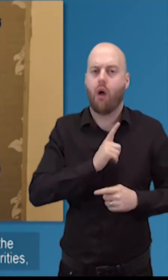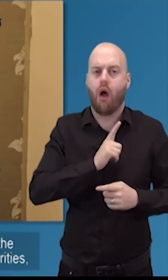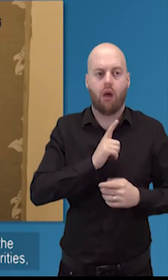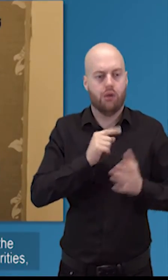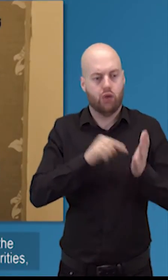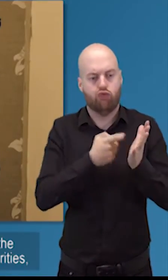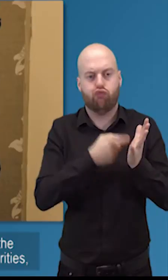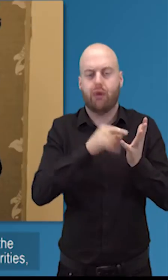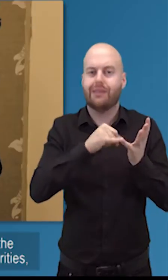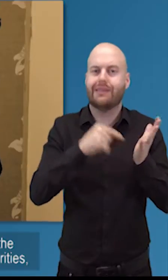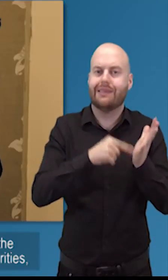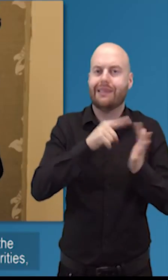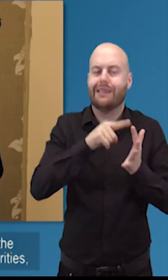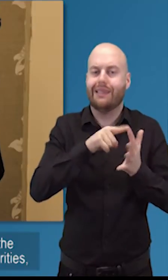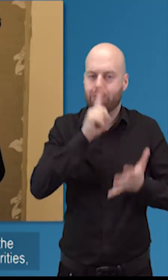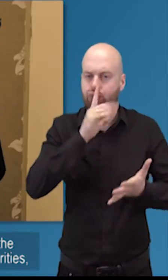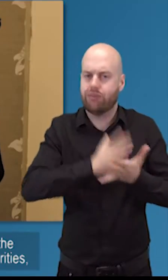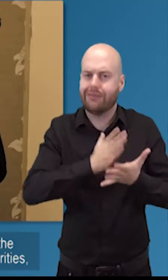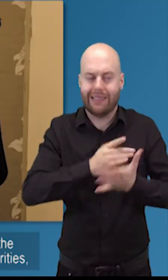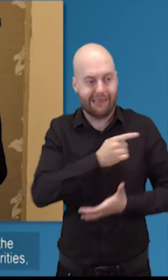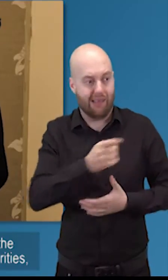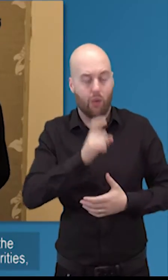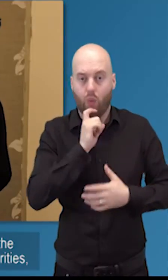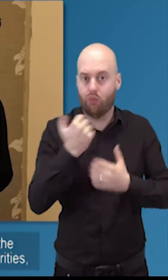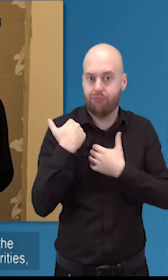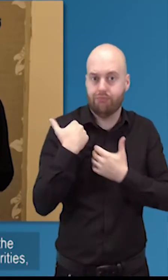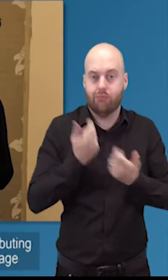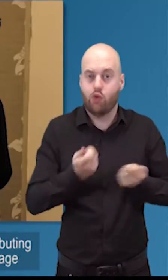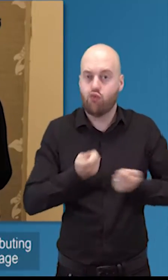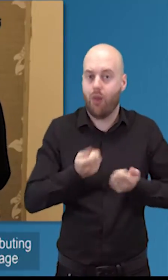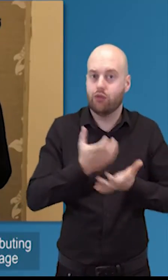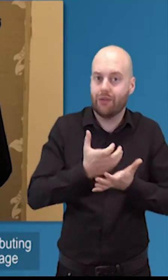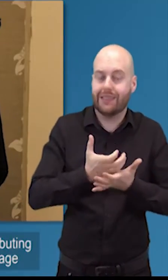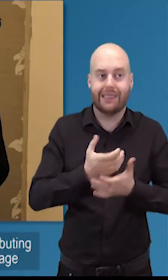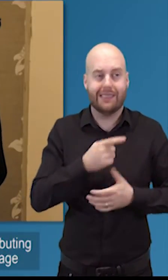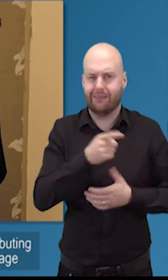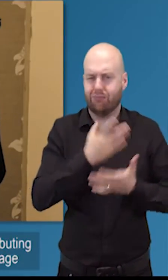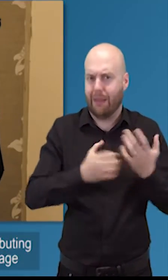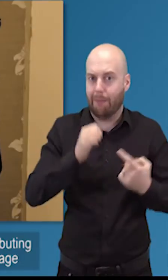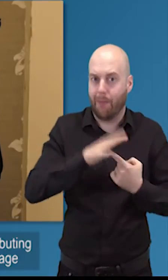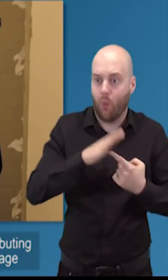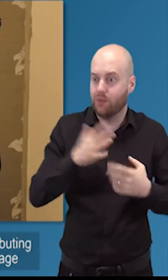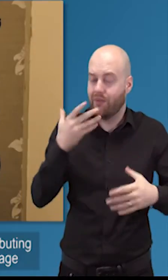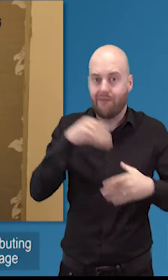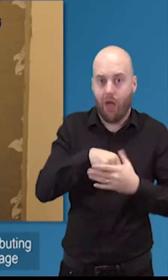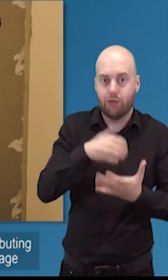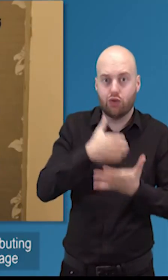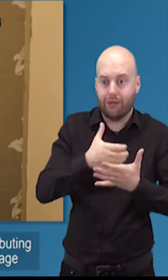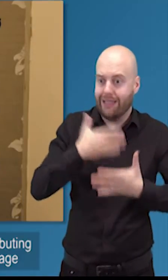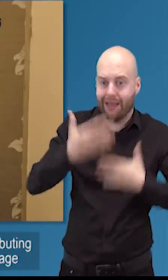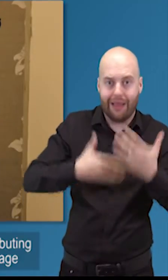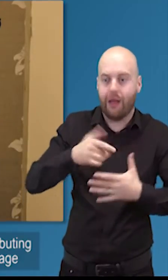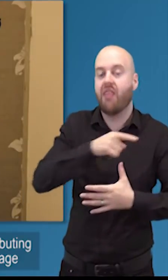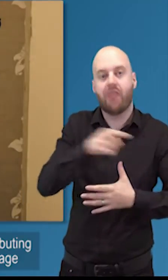course trustees are are the people who are in management and control of our charities the people who are so important to charities contributing to